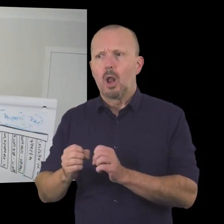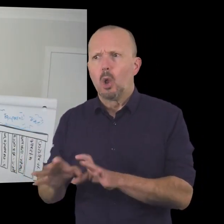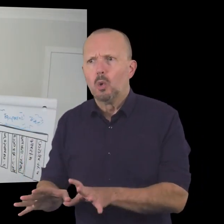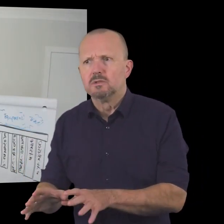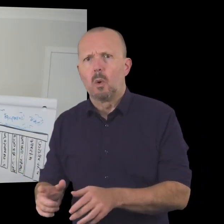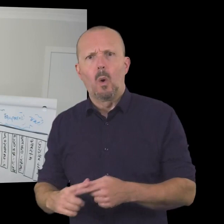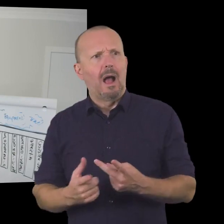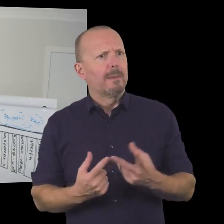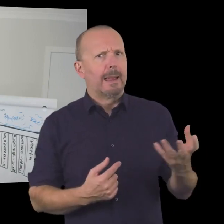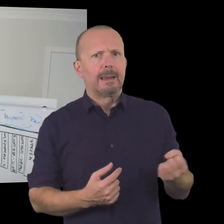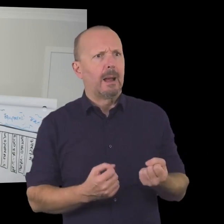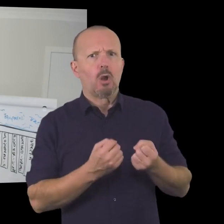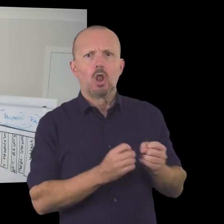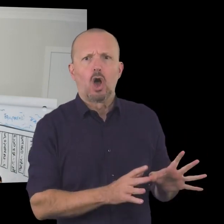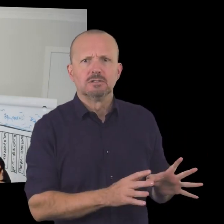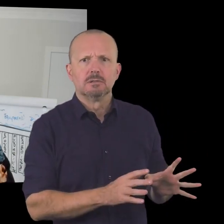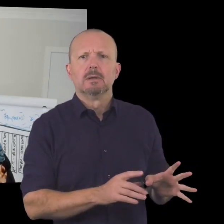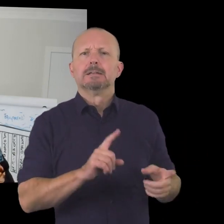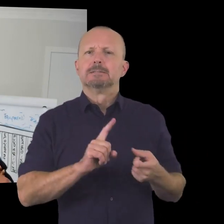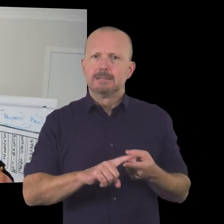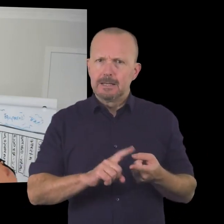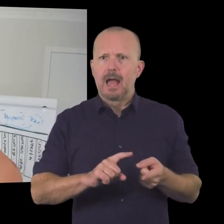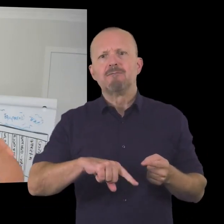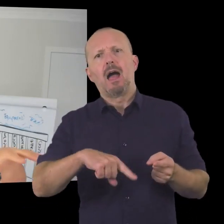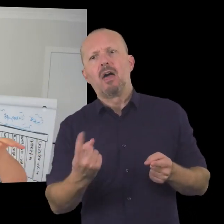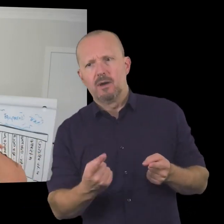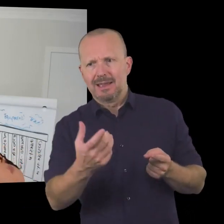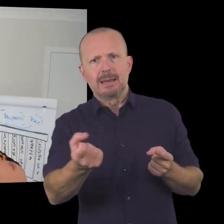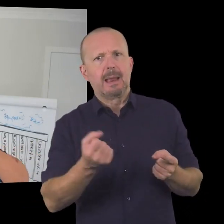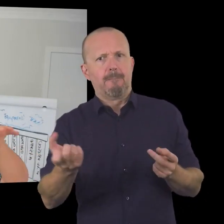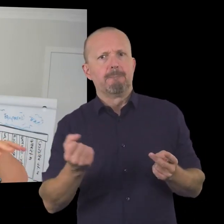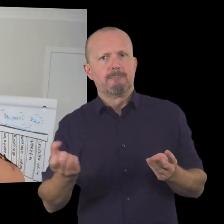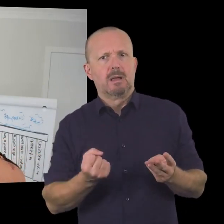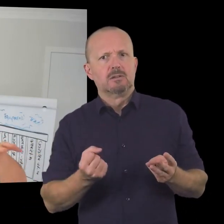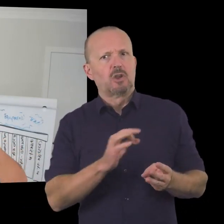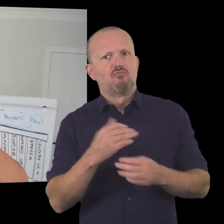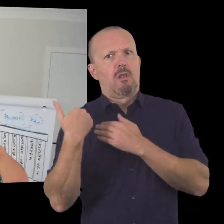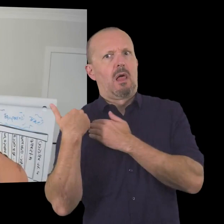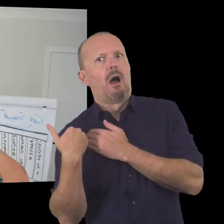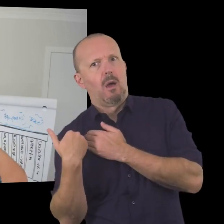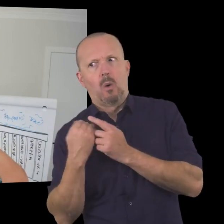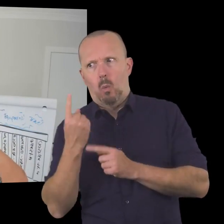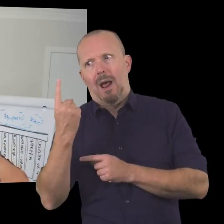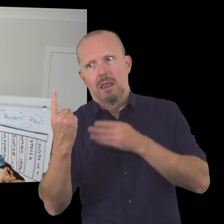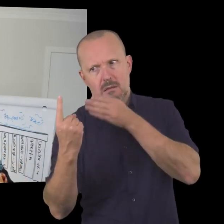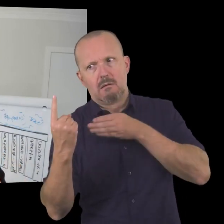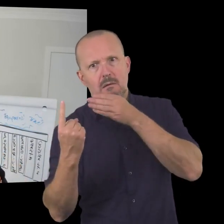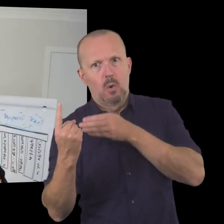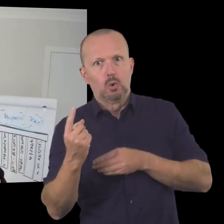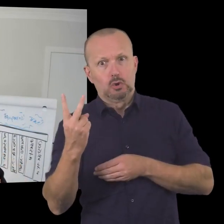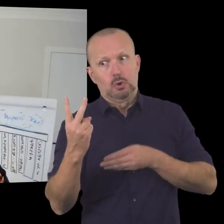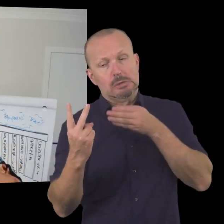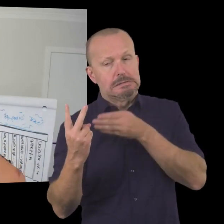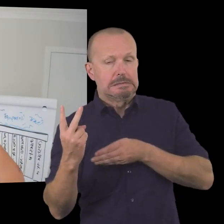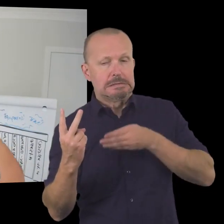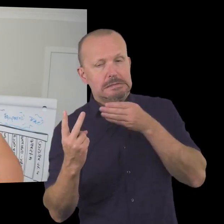earned income streams goes away for whatever reason you've got income coming from the other income streams that you've got a good level of income coming in